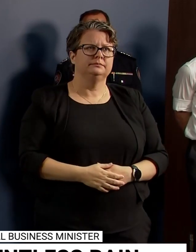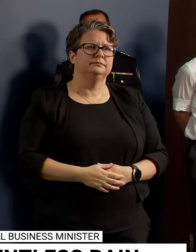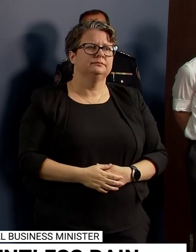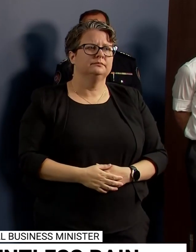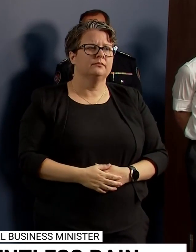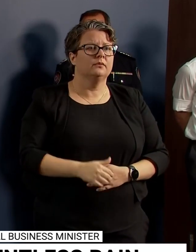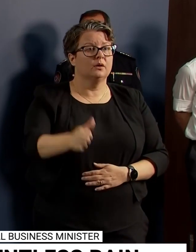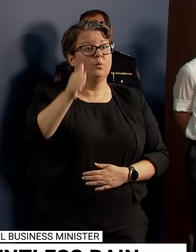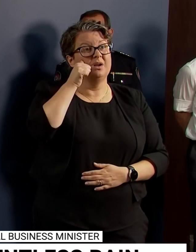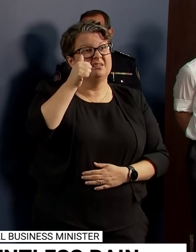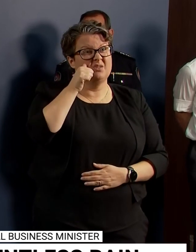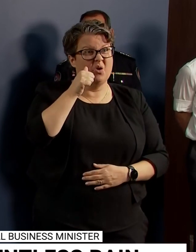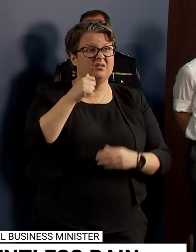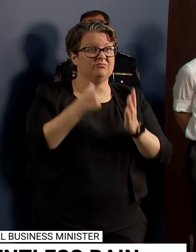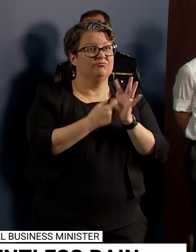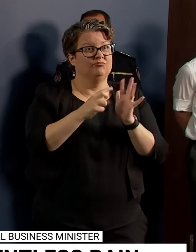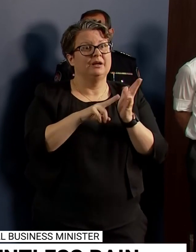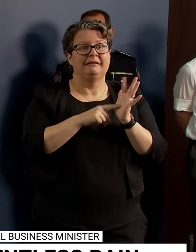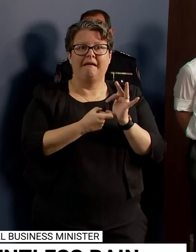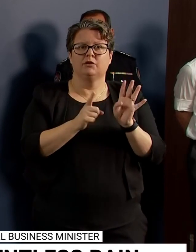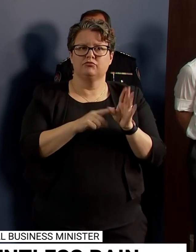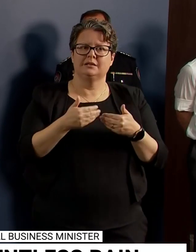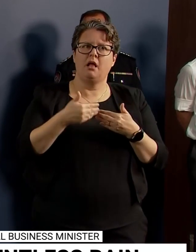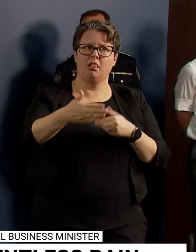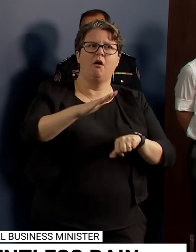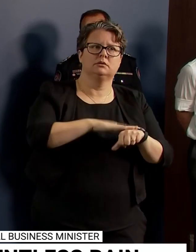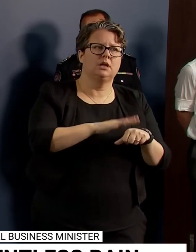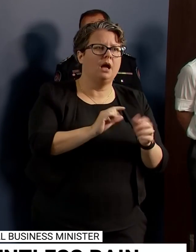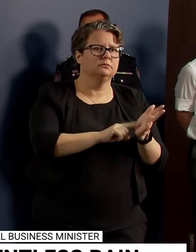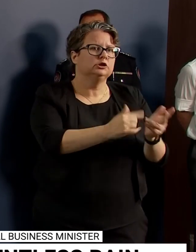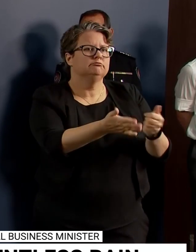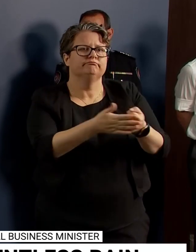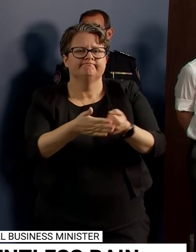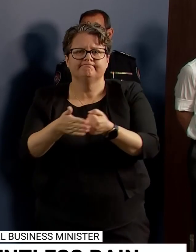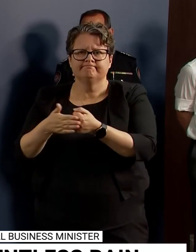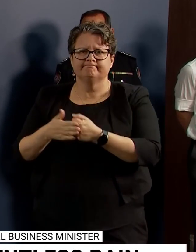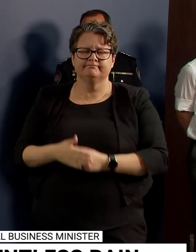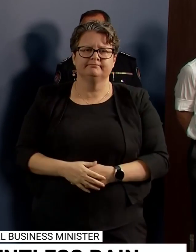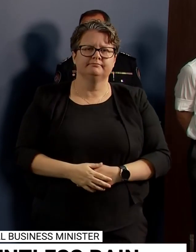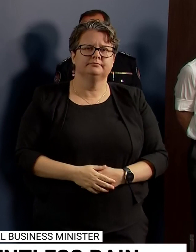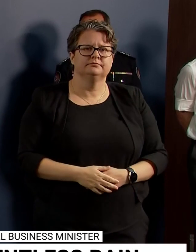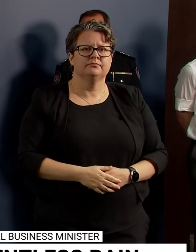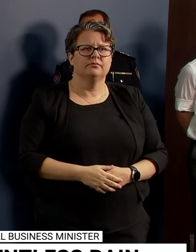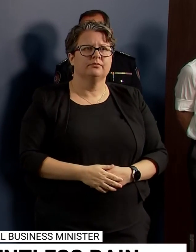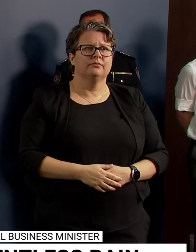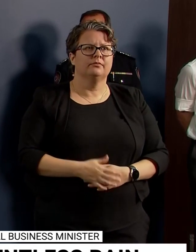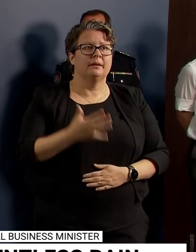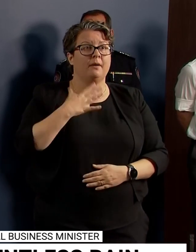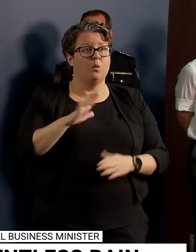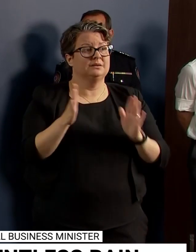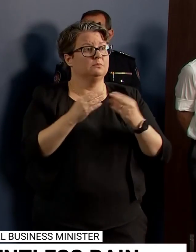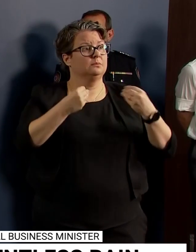long and often winding road, but I want our small businesses to know that if you've been affected,